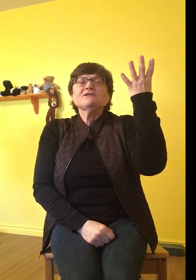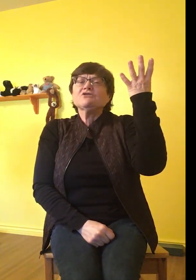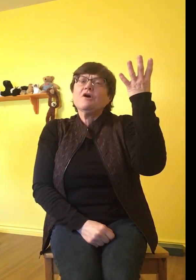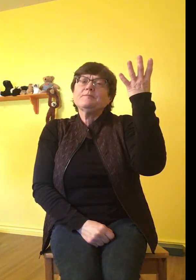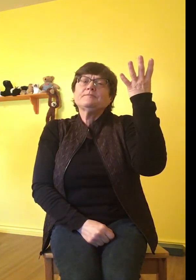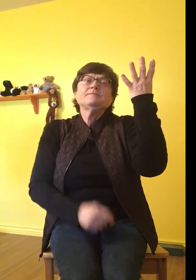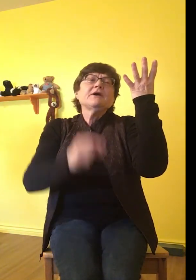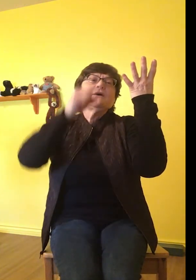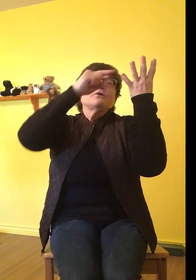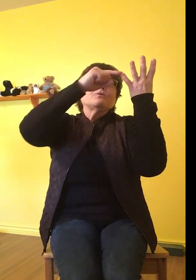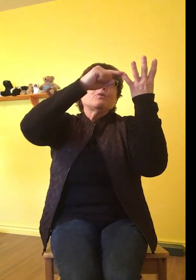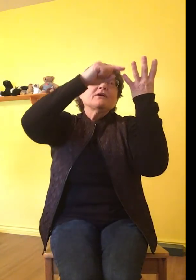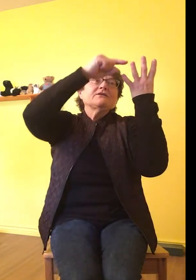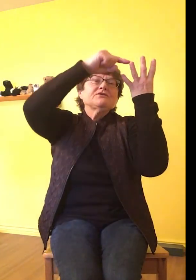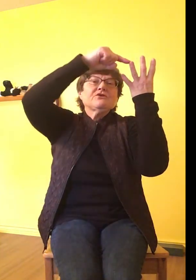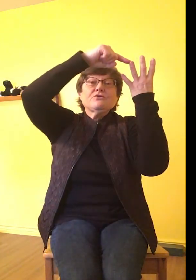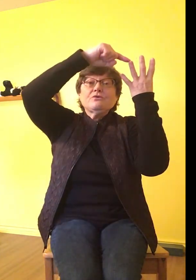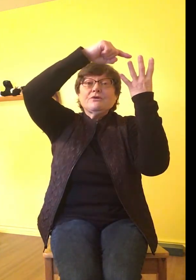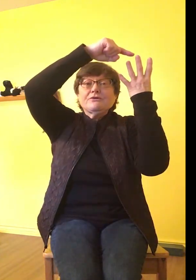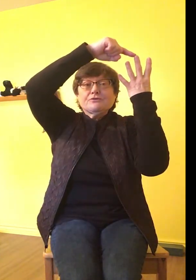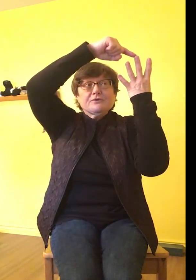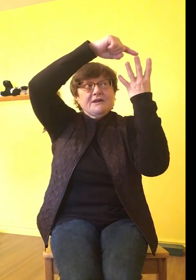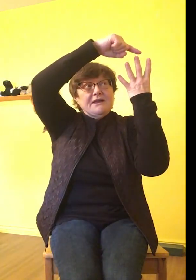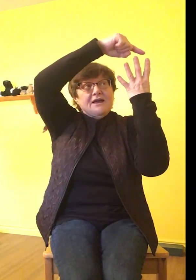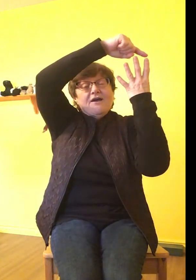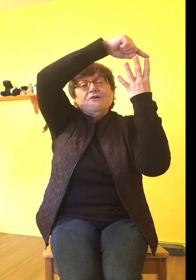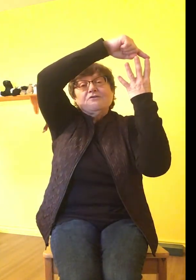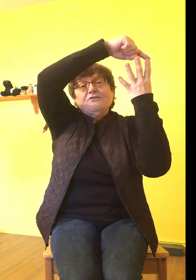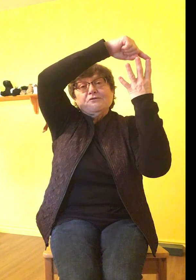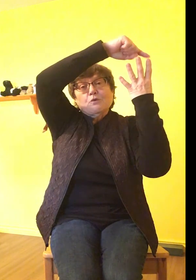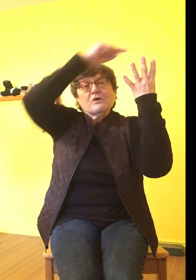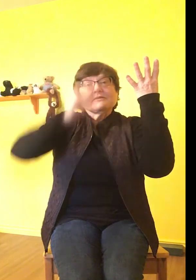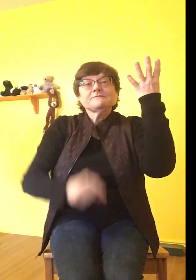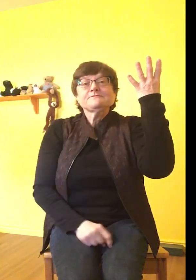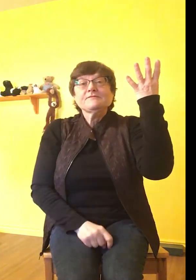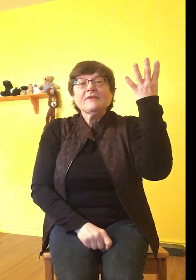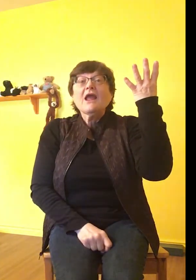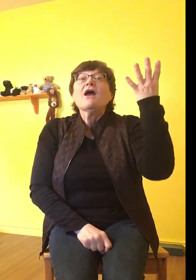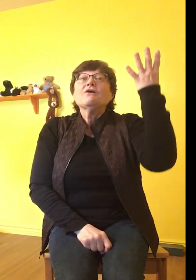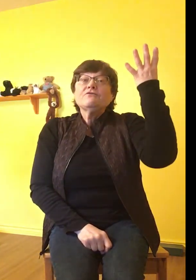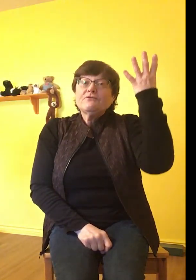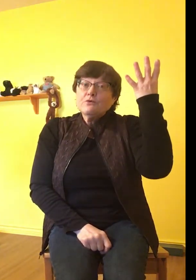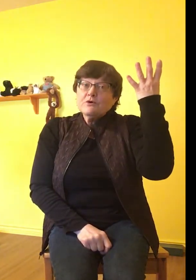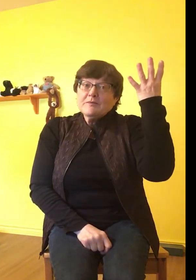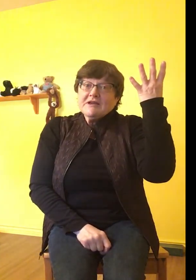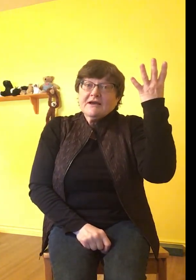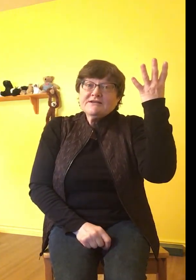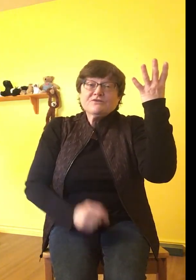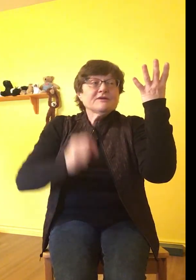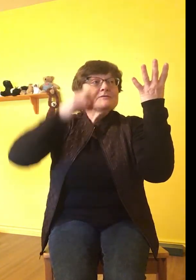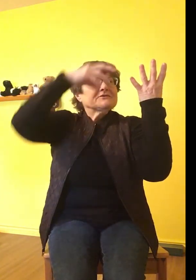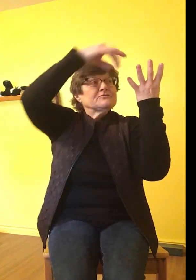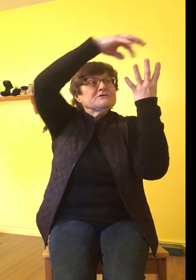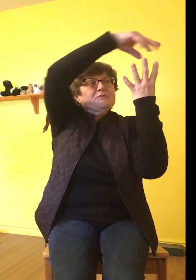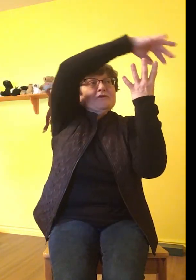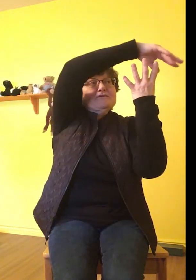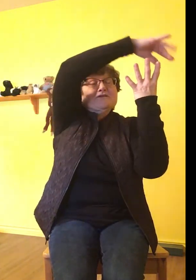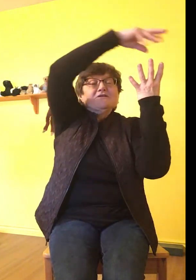the shop? One, two, three, four. Four big ice creams with sprinkles on